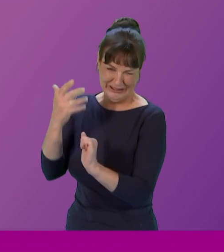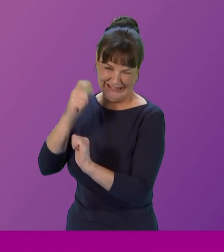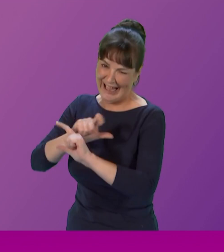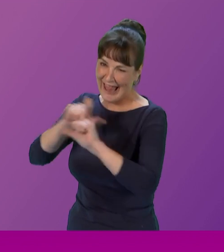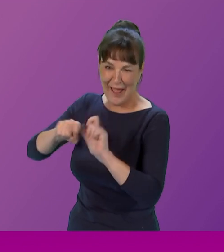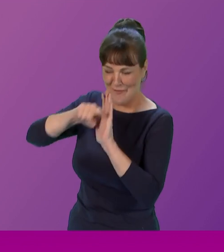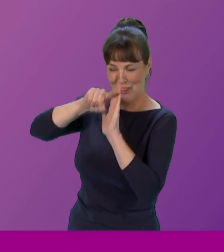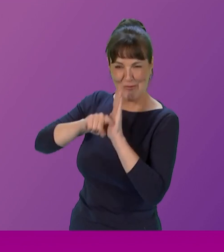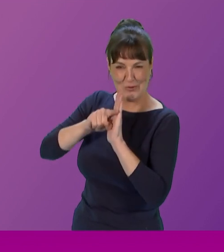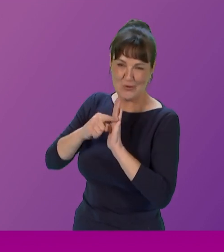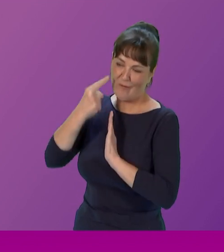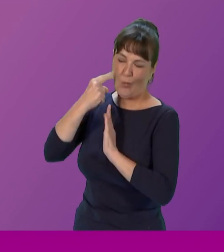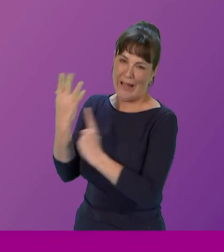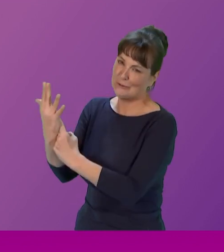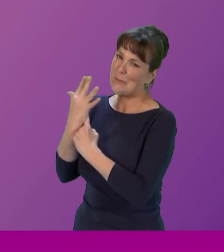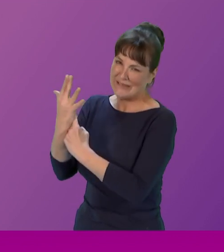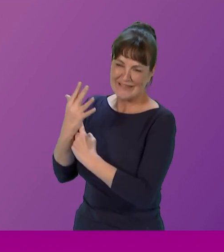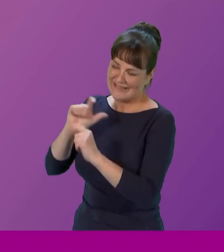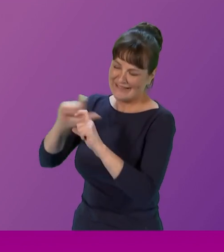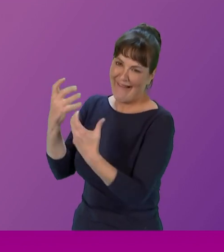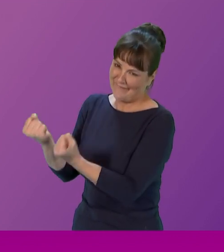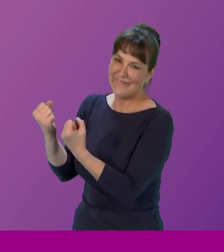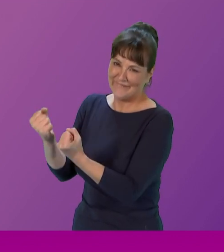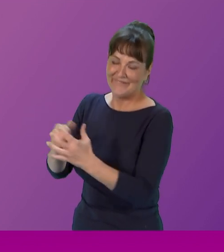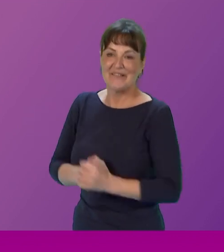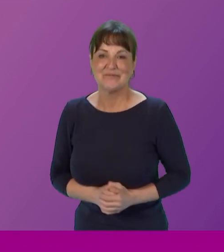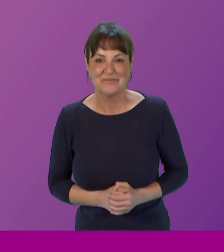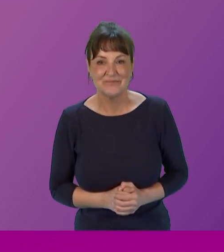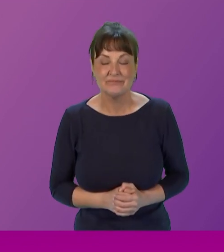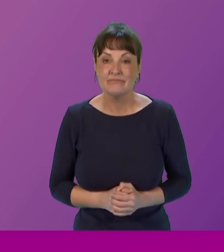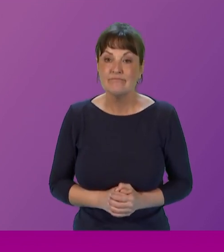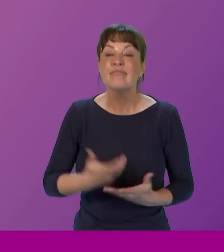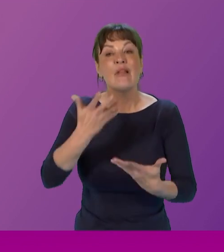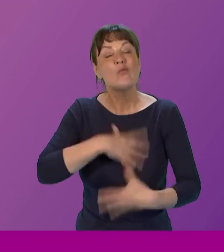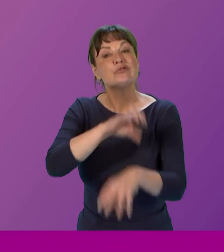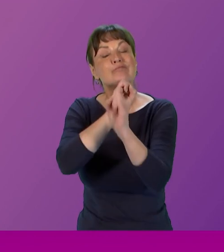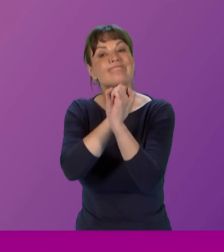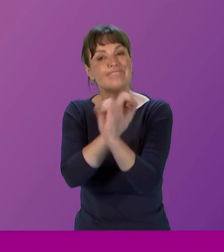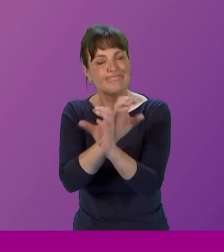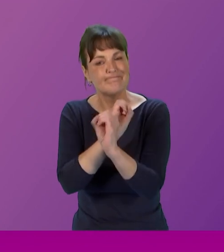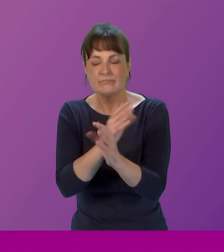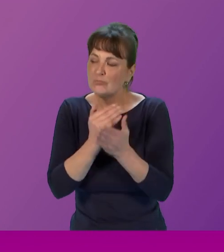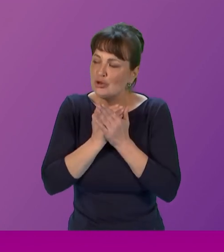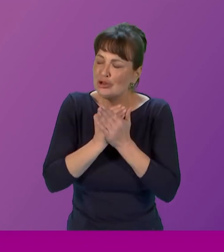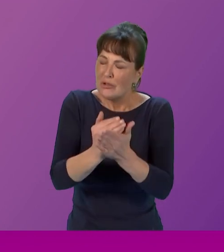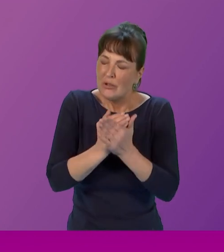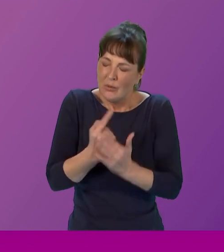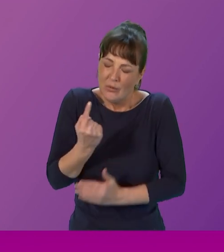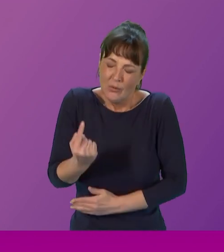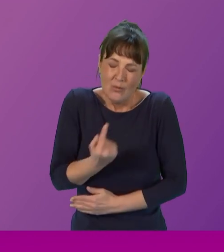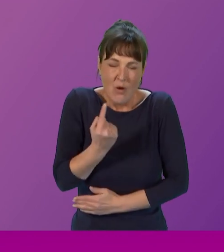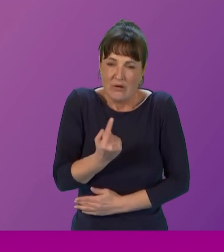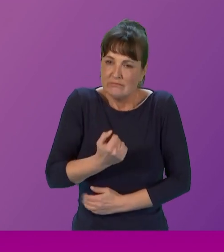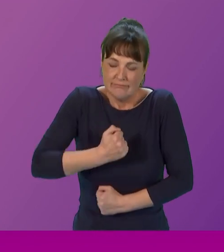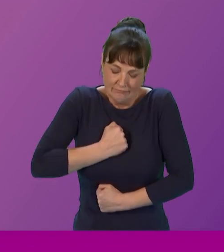so i want to conclude by sharing with you a firm conviction of mine and a sincere plea